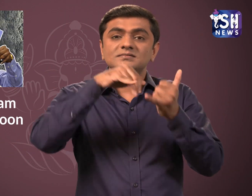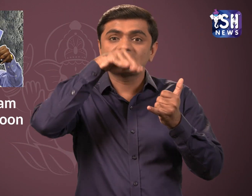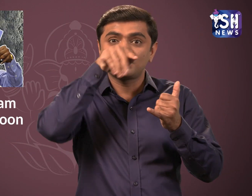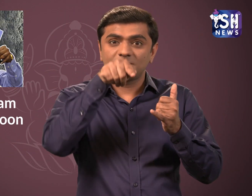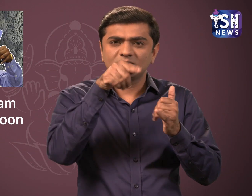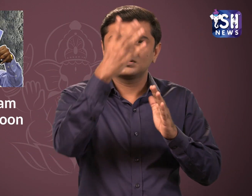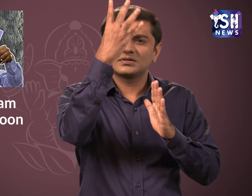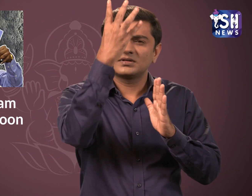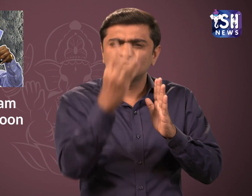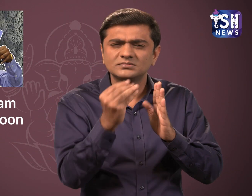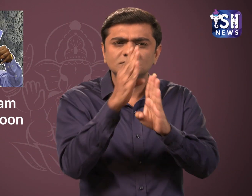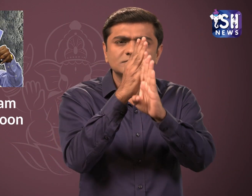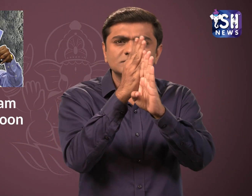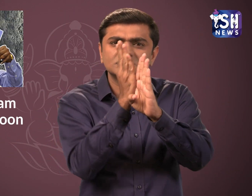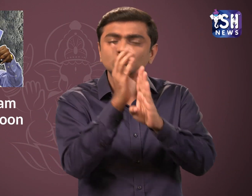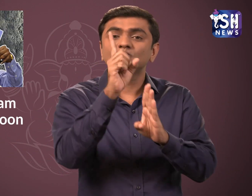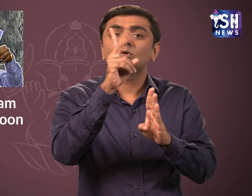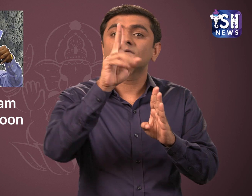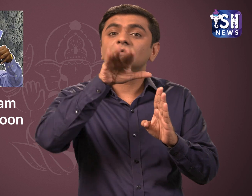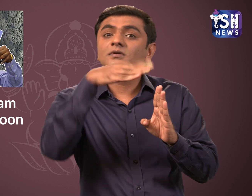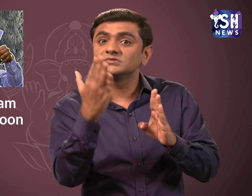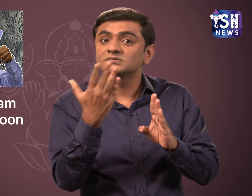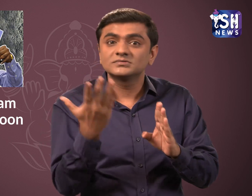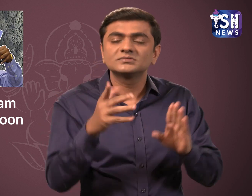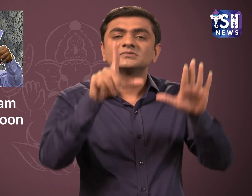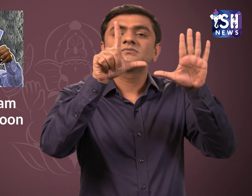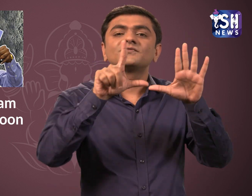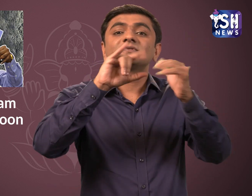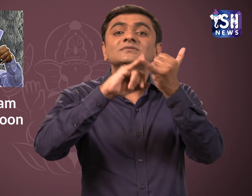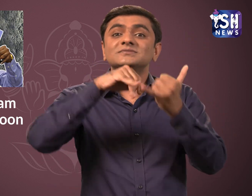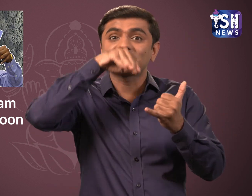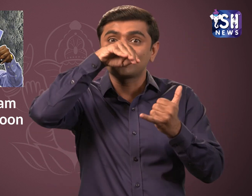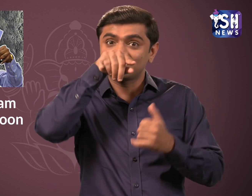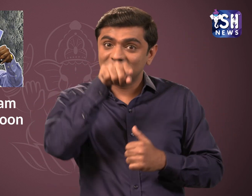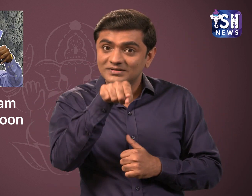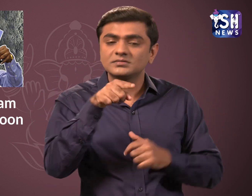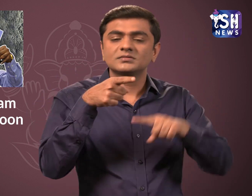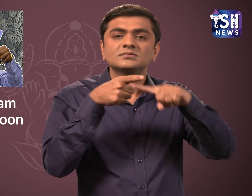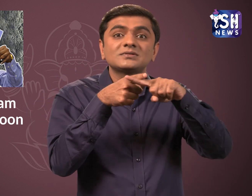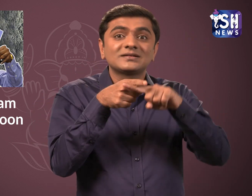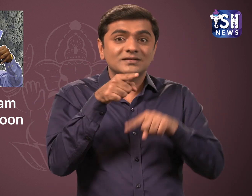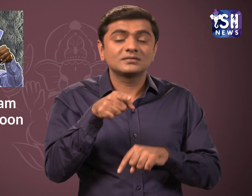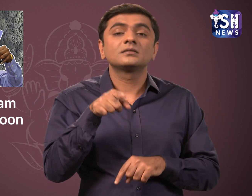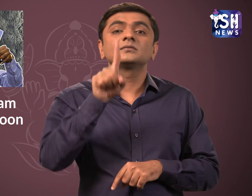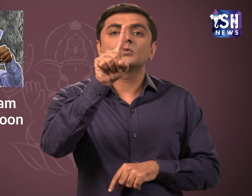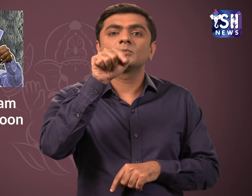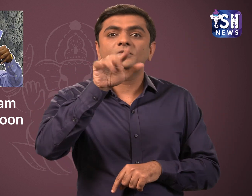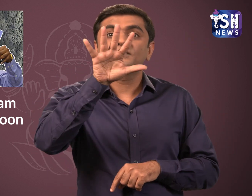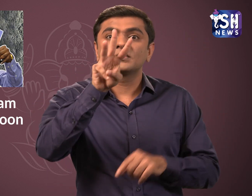On 6th September midnight at 1.53 a.m. which is 7th September,